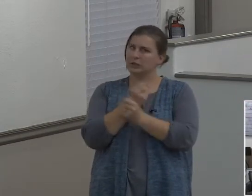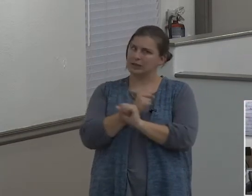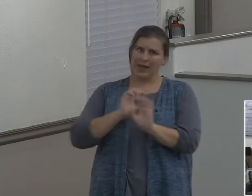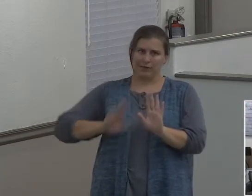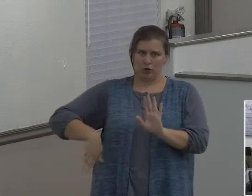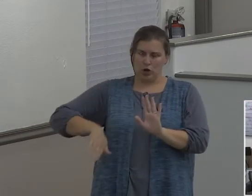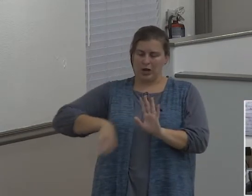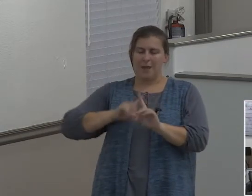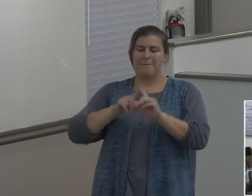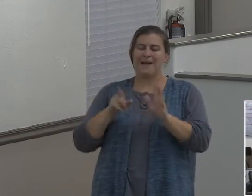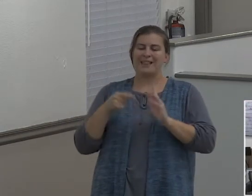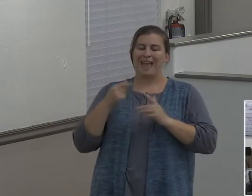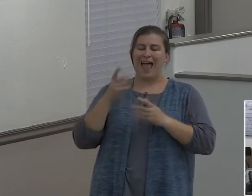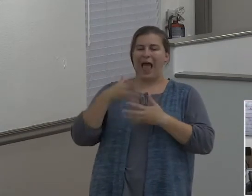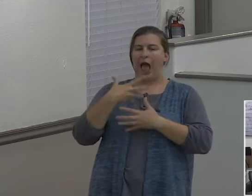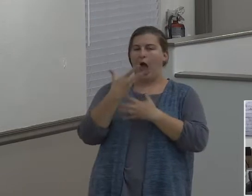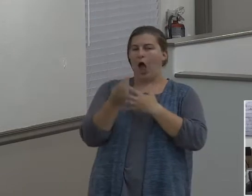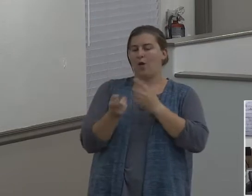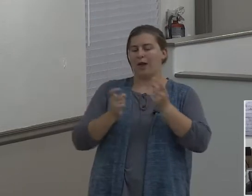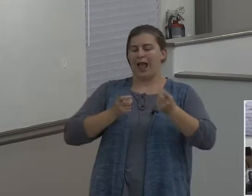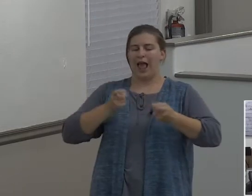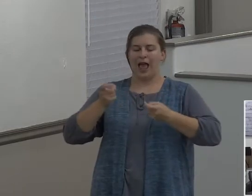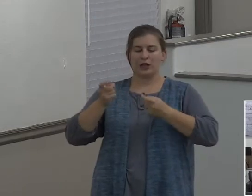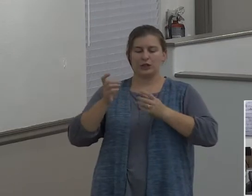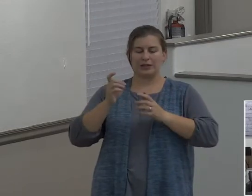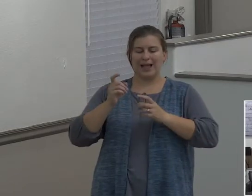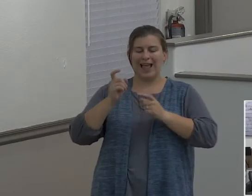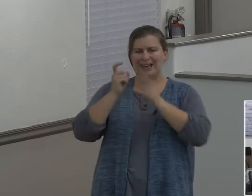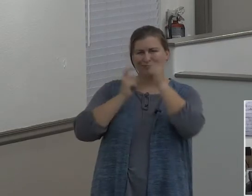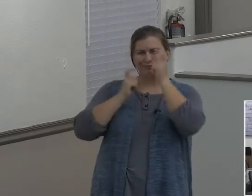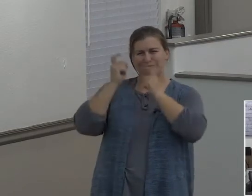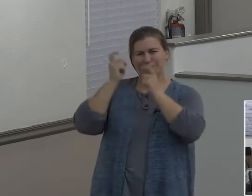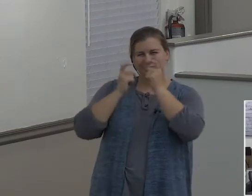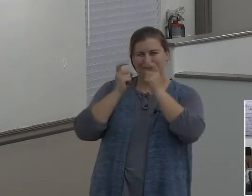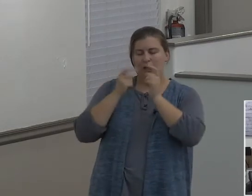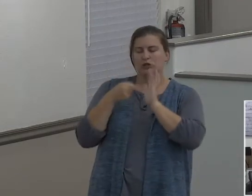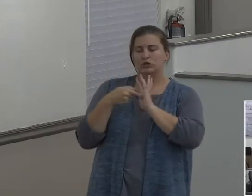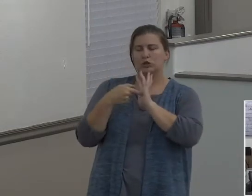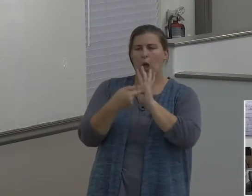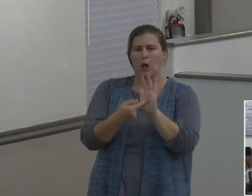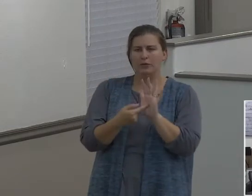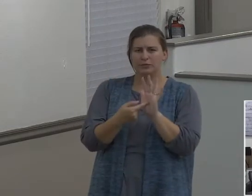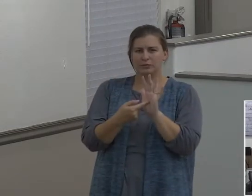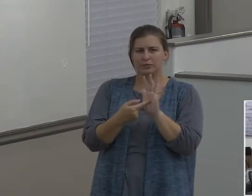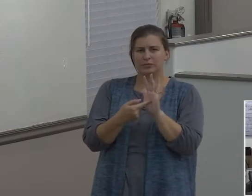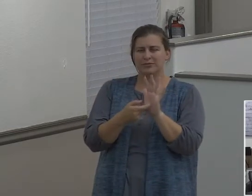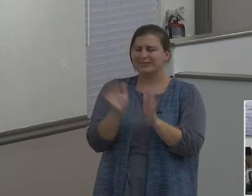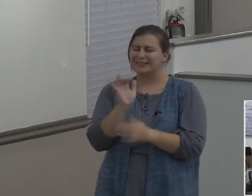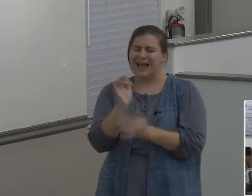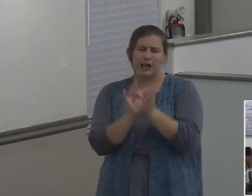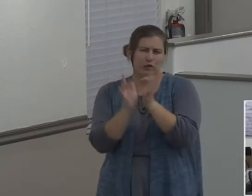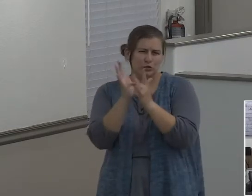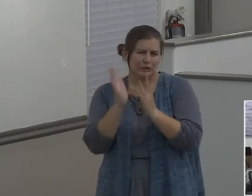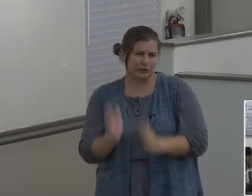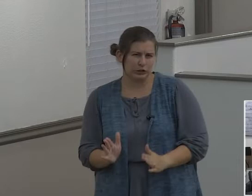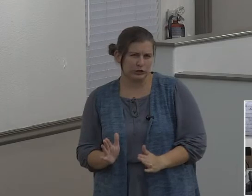But they start adopting an outward appearance that looks and acts to a certain degree like saved folk.